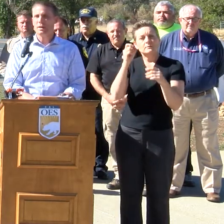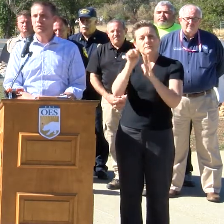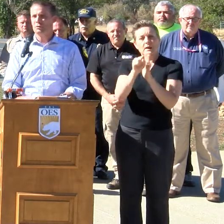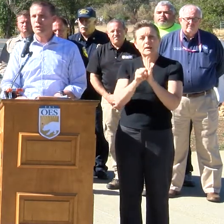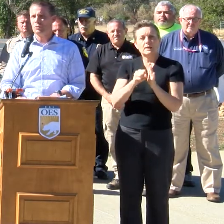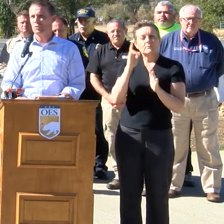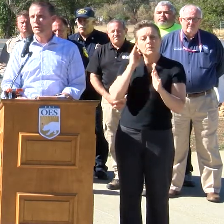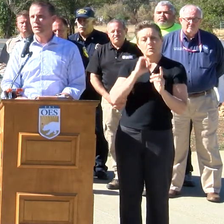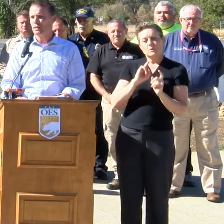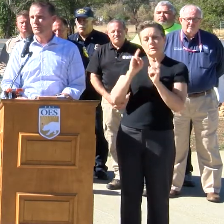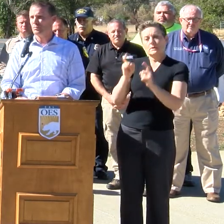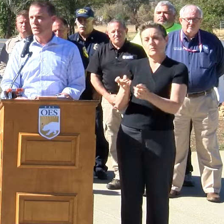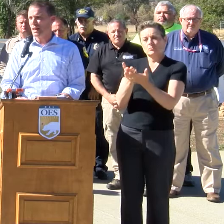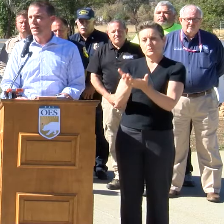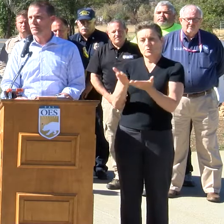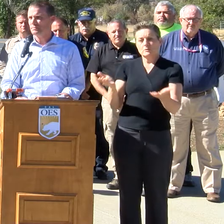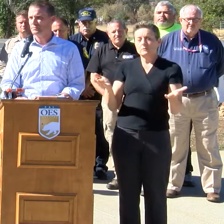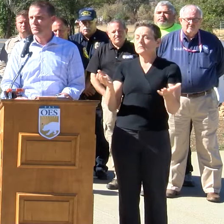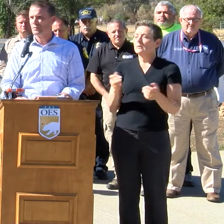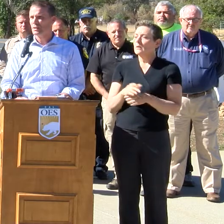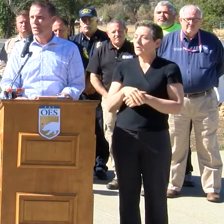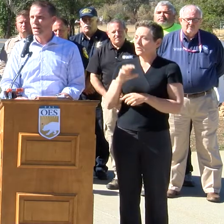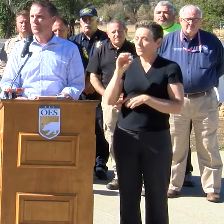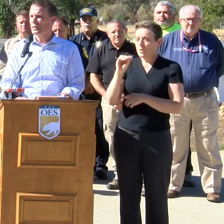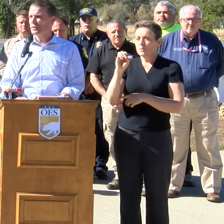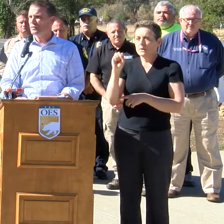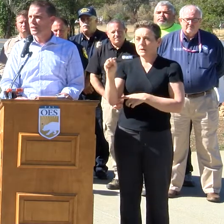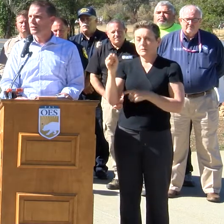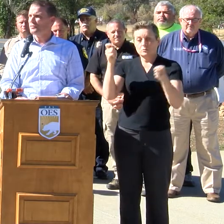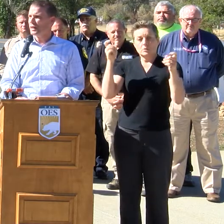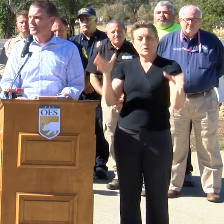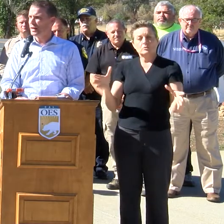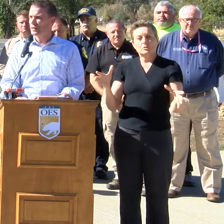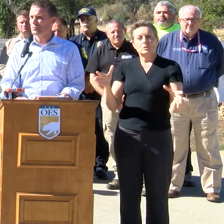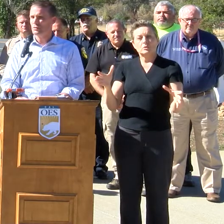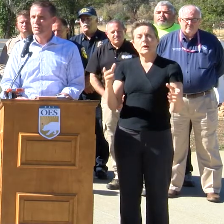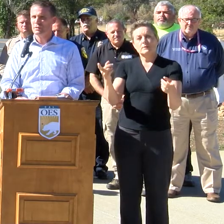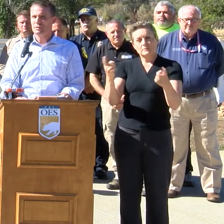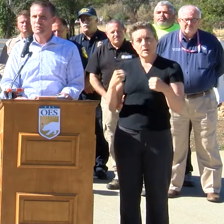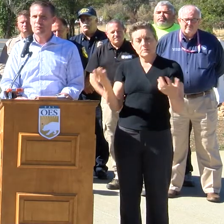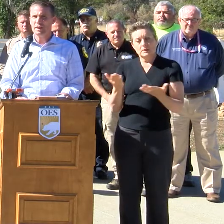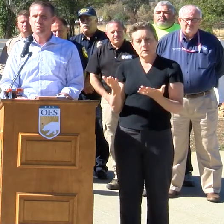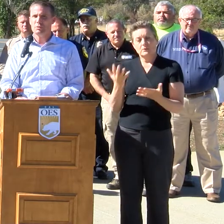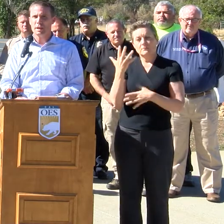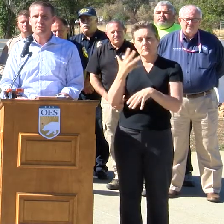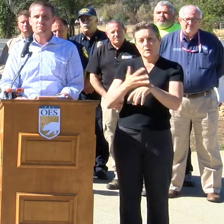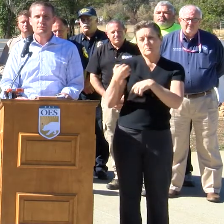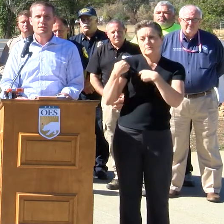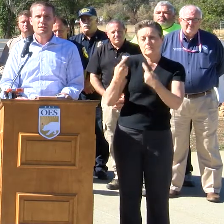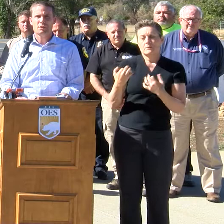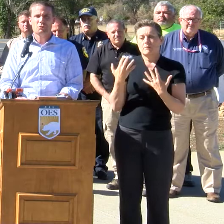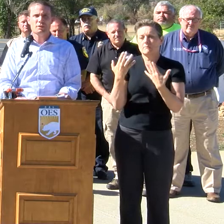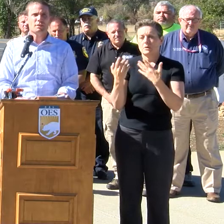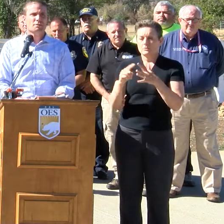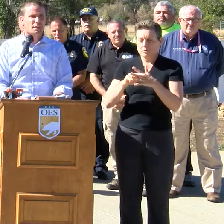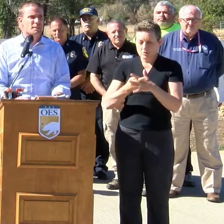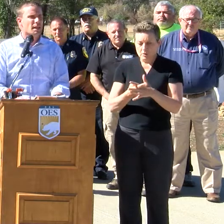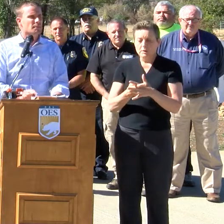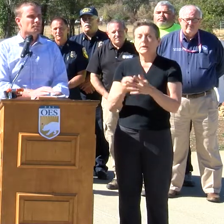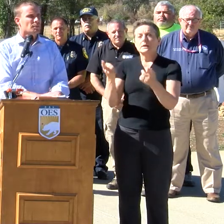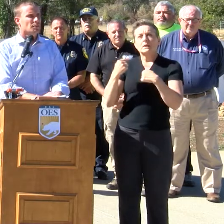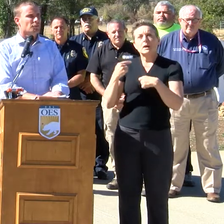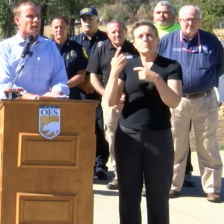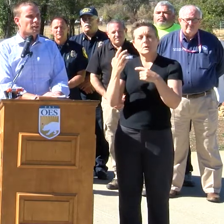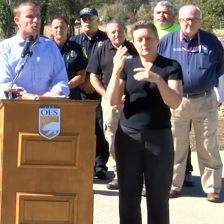The OES director, who we are going to hear from today, has been in this county five times since the fire broke out. He was here on